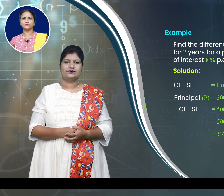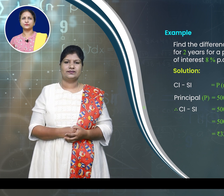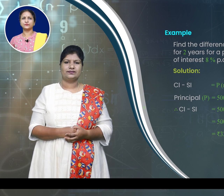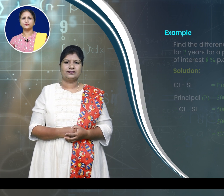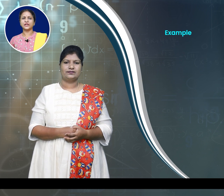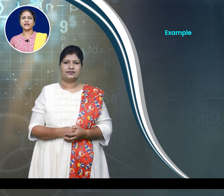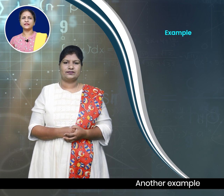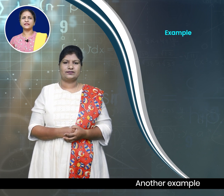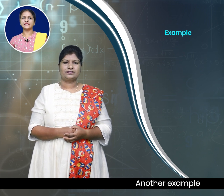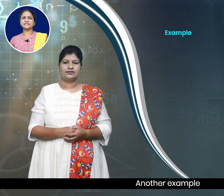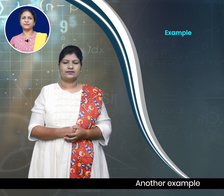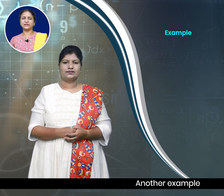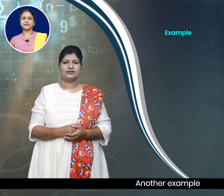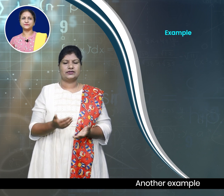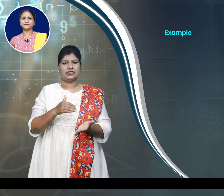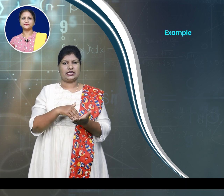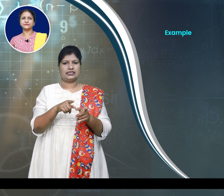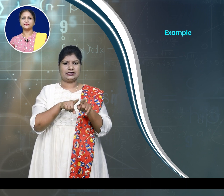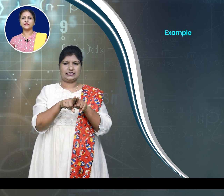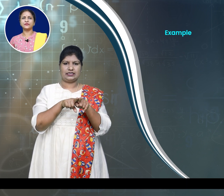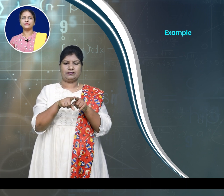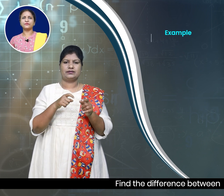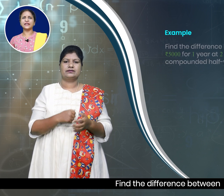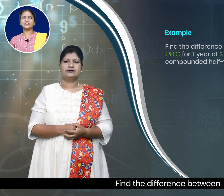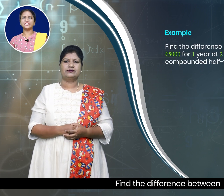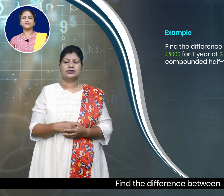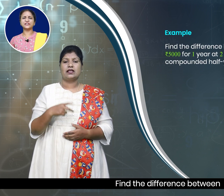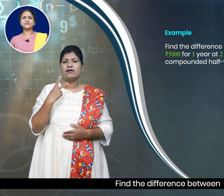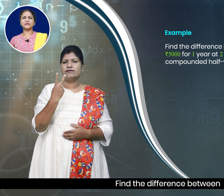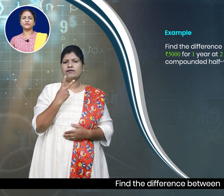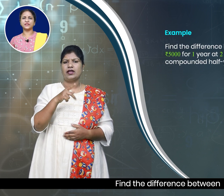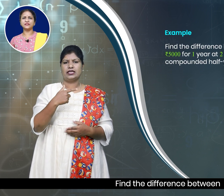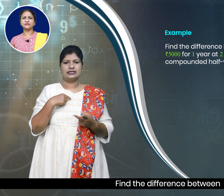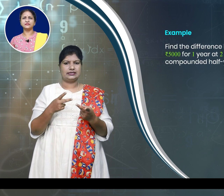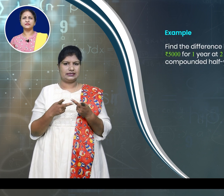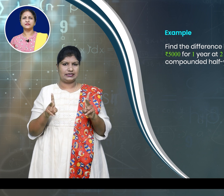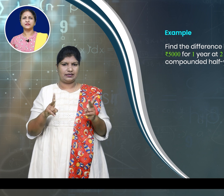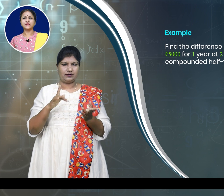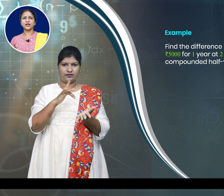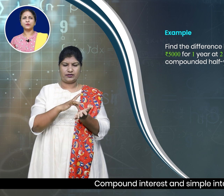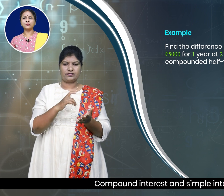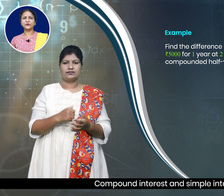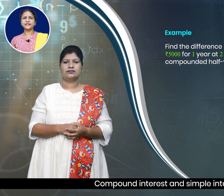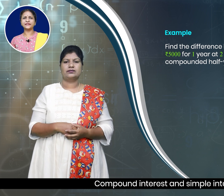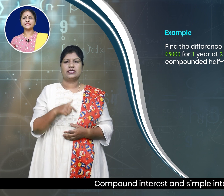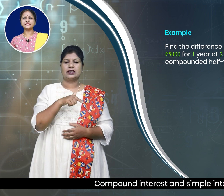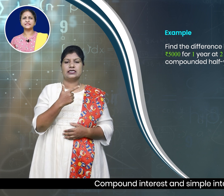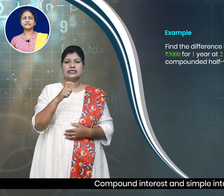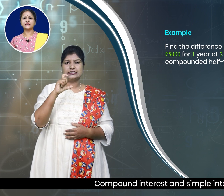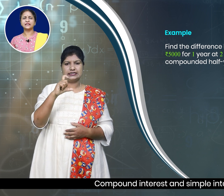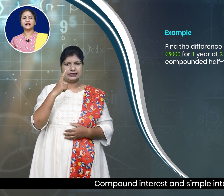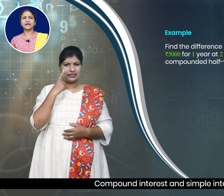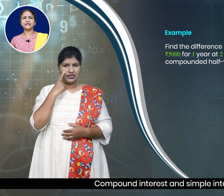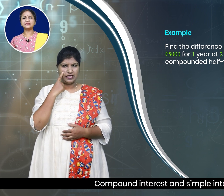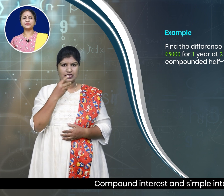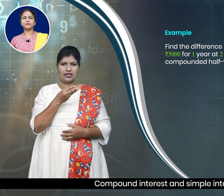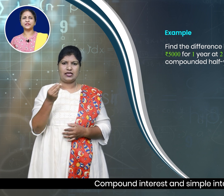Another example. Find the difference between compound interest and simple